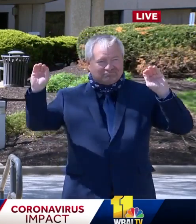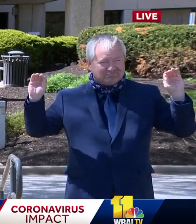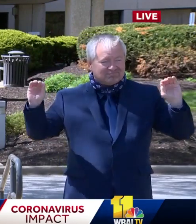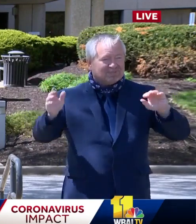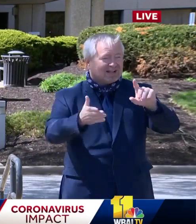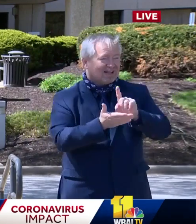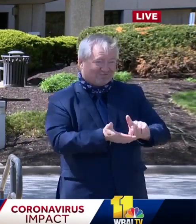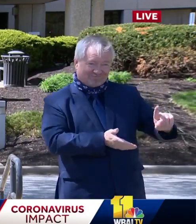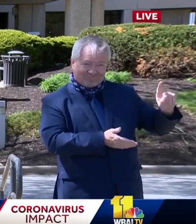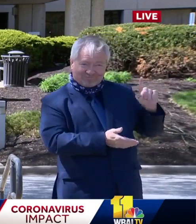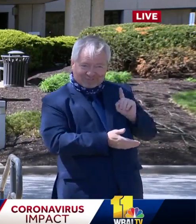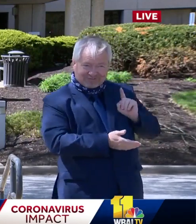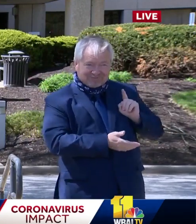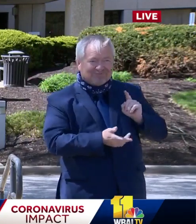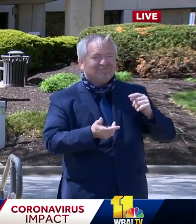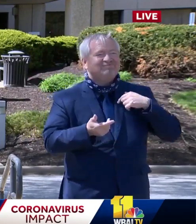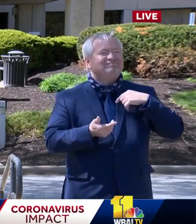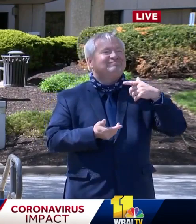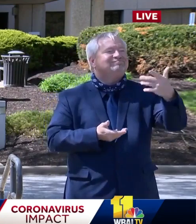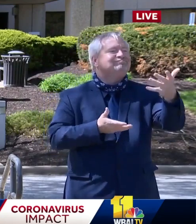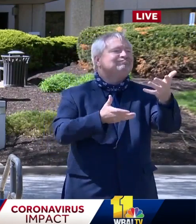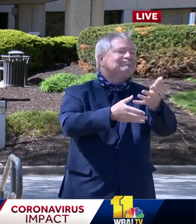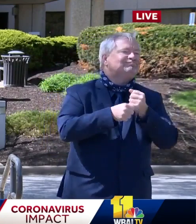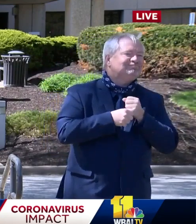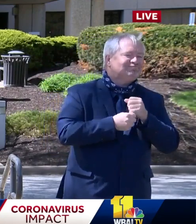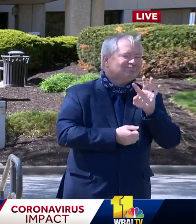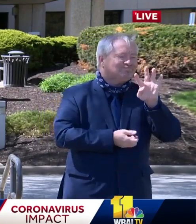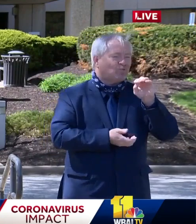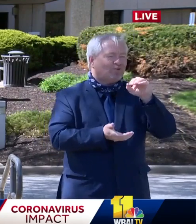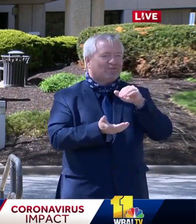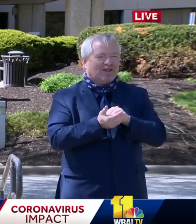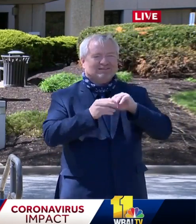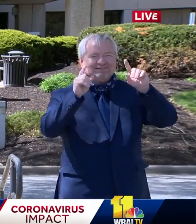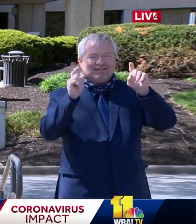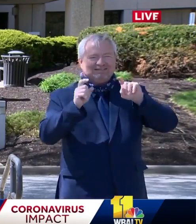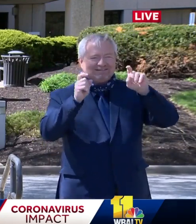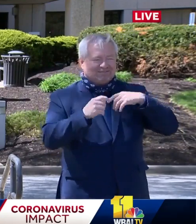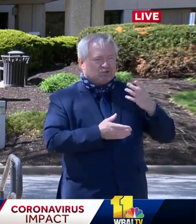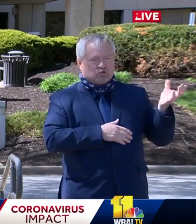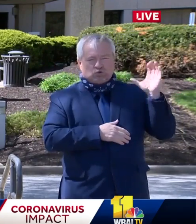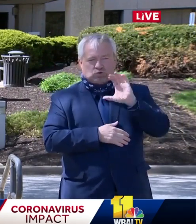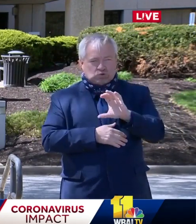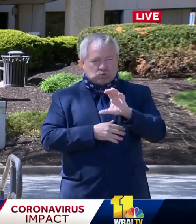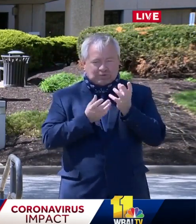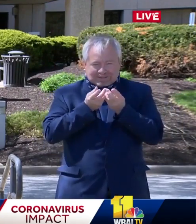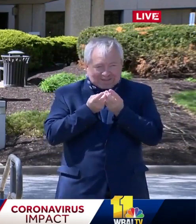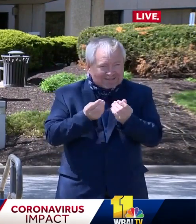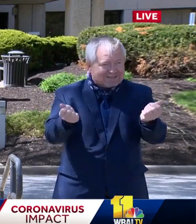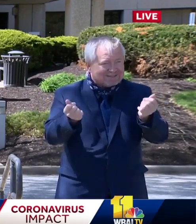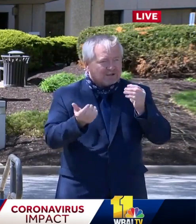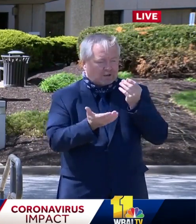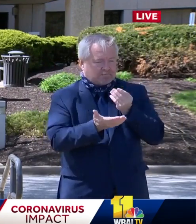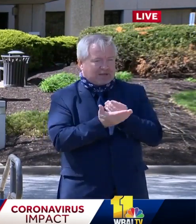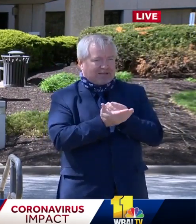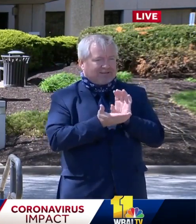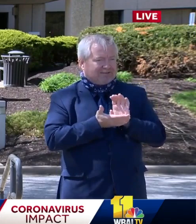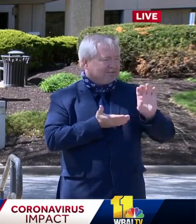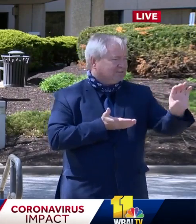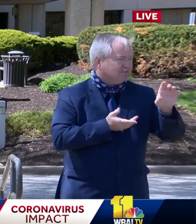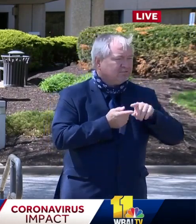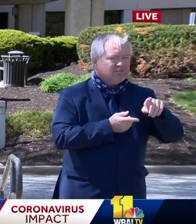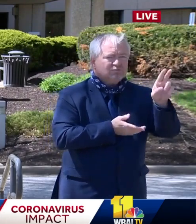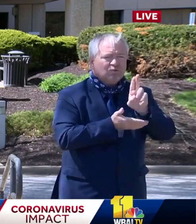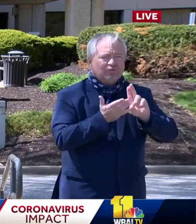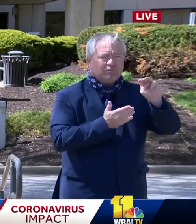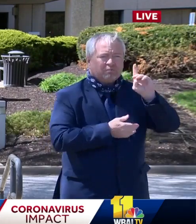tests. We invested two and a half million dollars to help the University of Maryland use cutting-edge robotics to build their